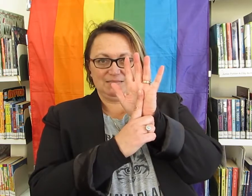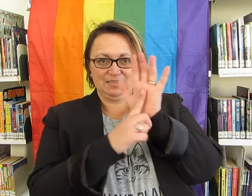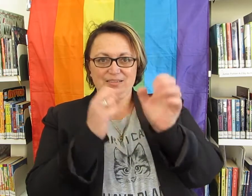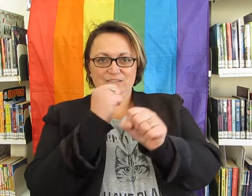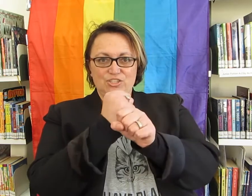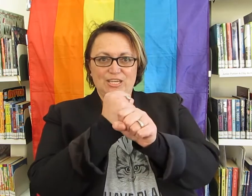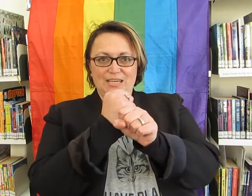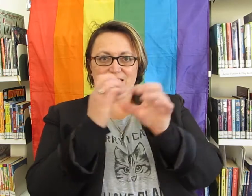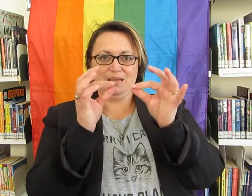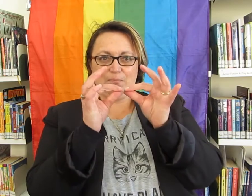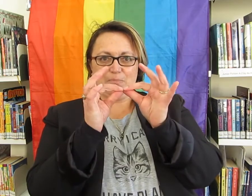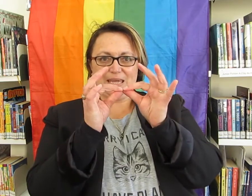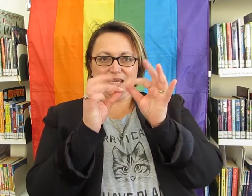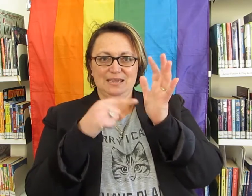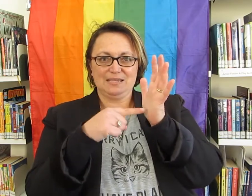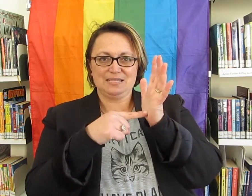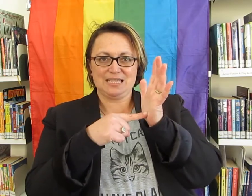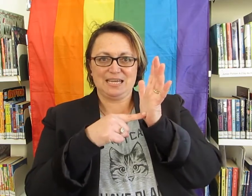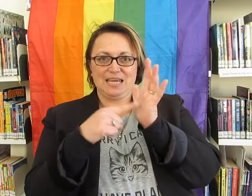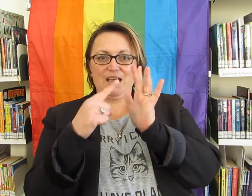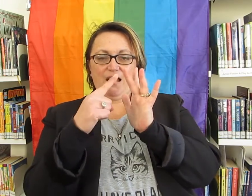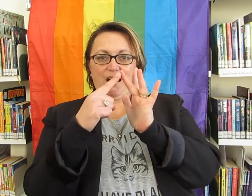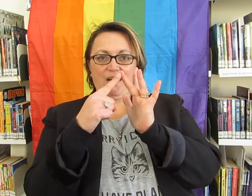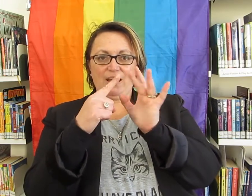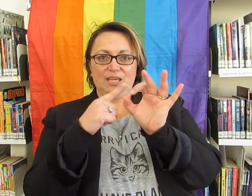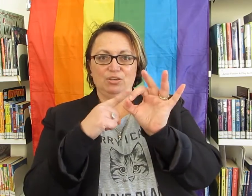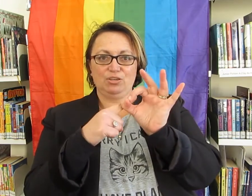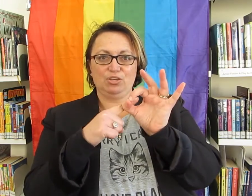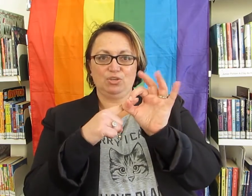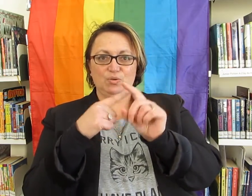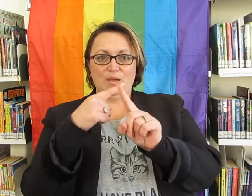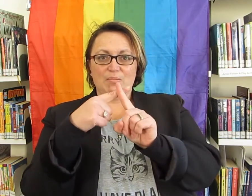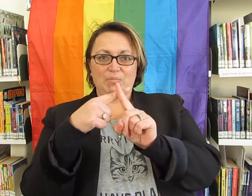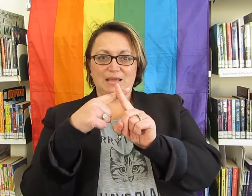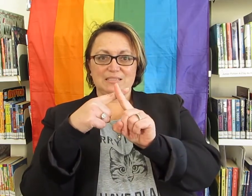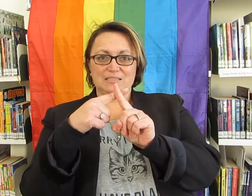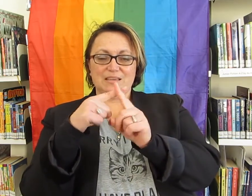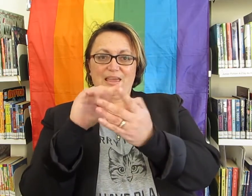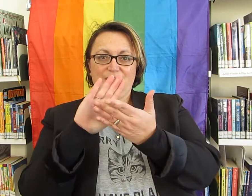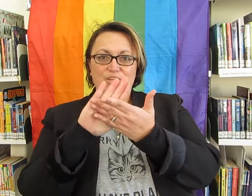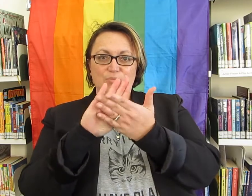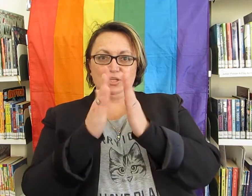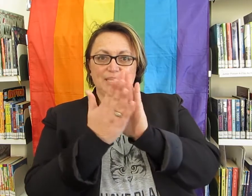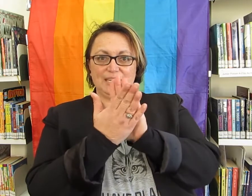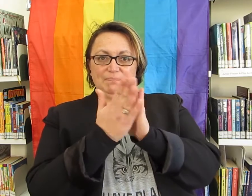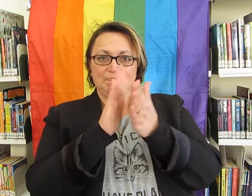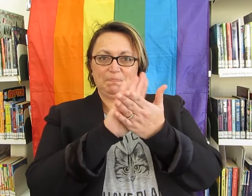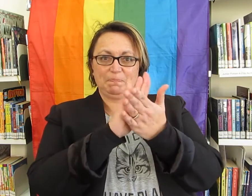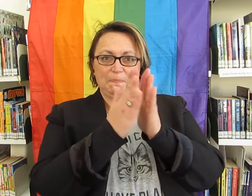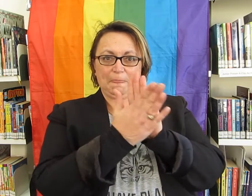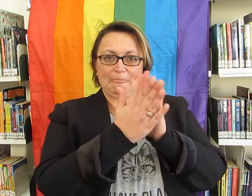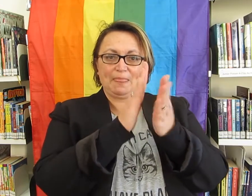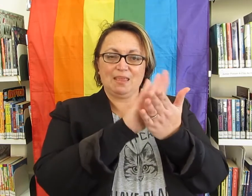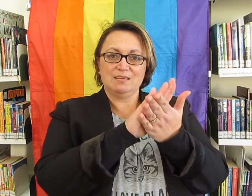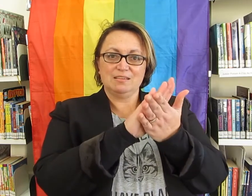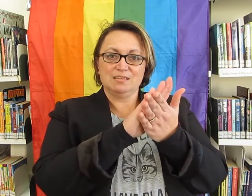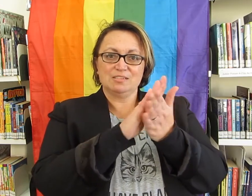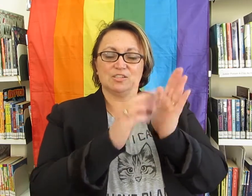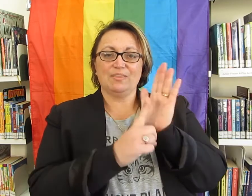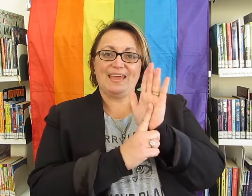-G-B-T-I-Q plus and community. So the